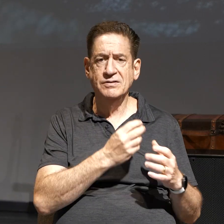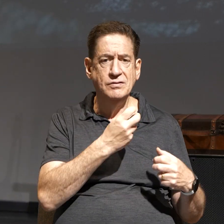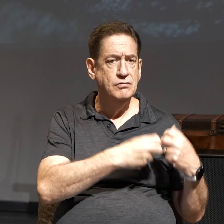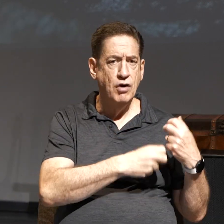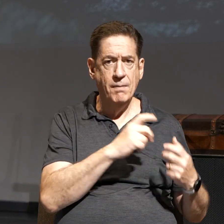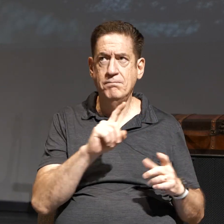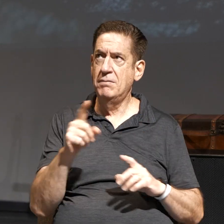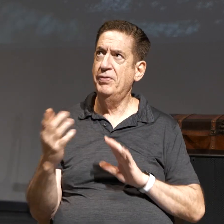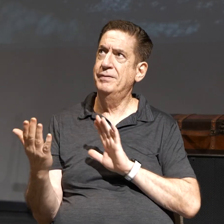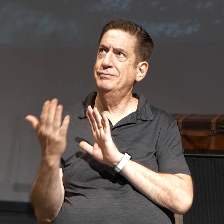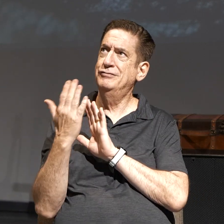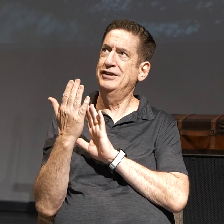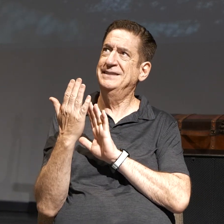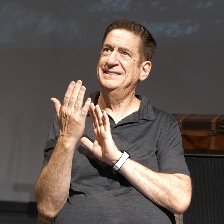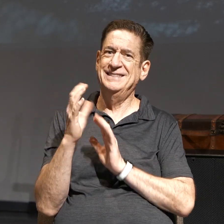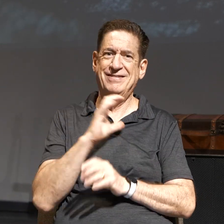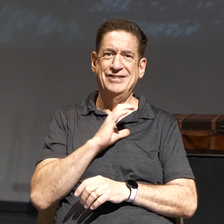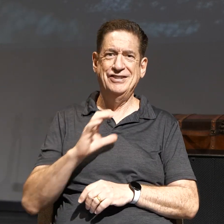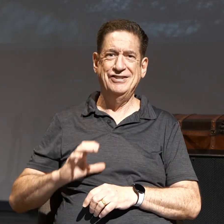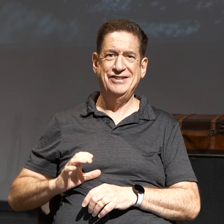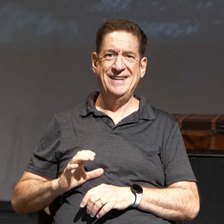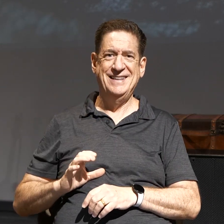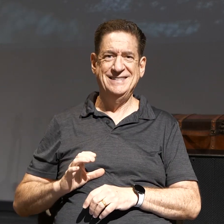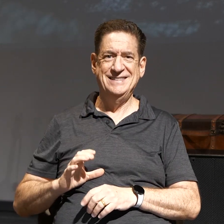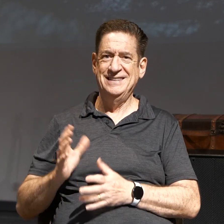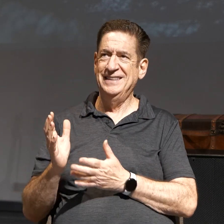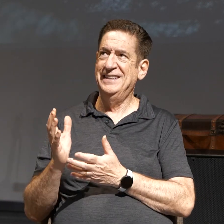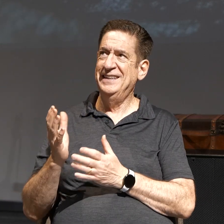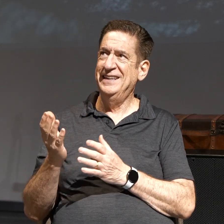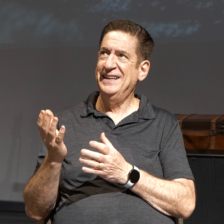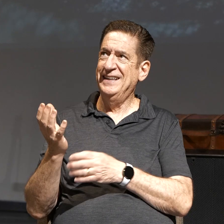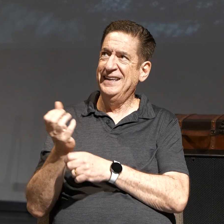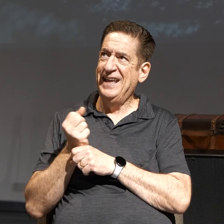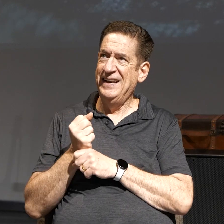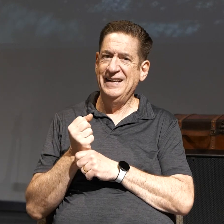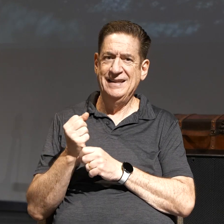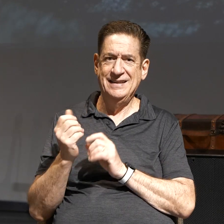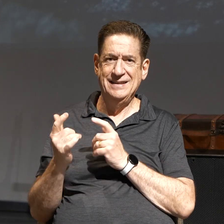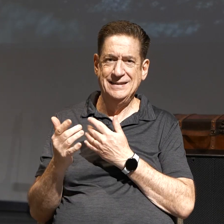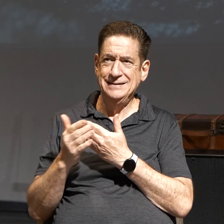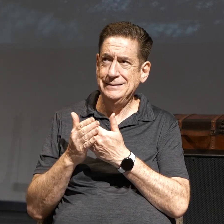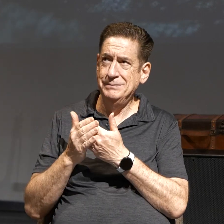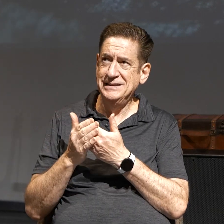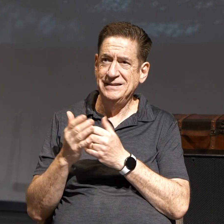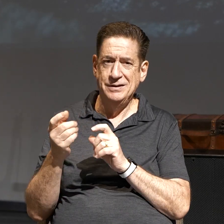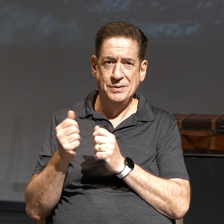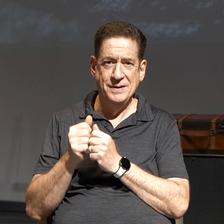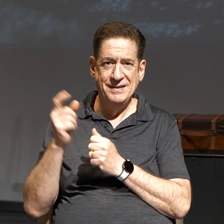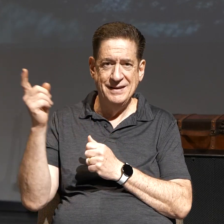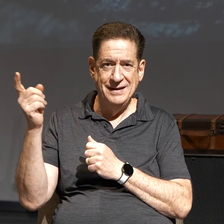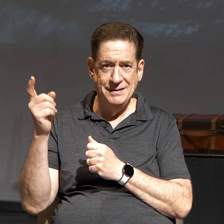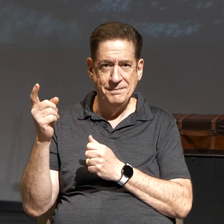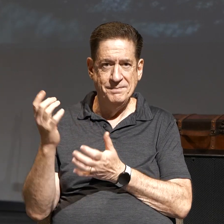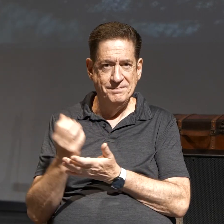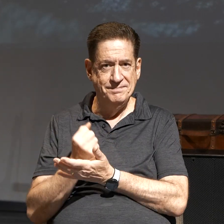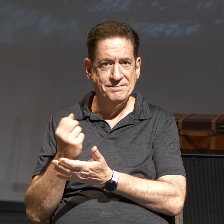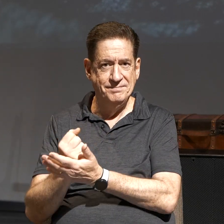Christ, cultivating intimacy with Him. The ultimate defeat of evil.